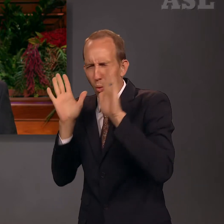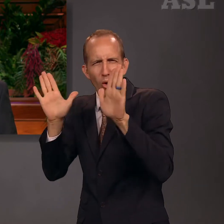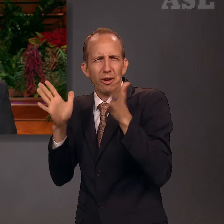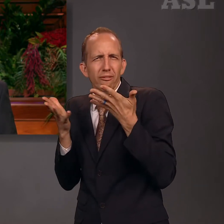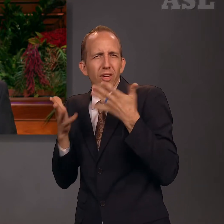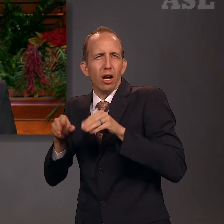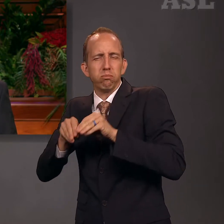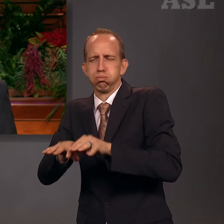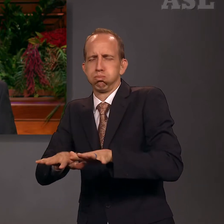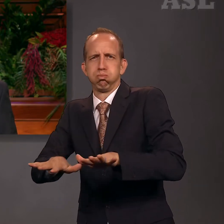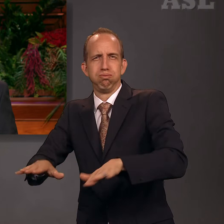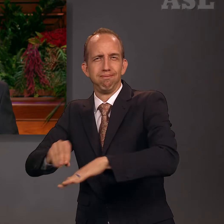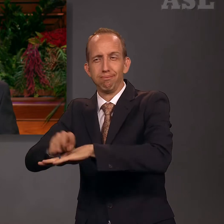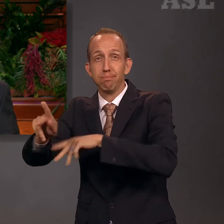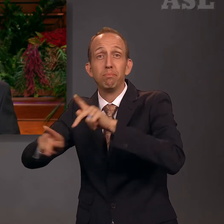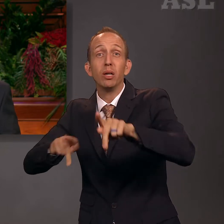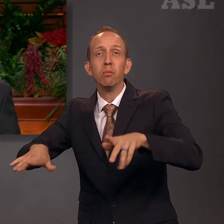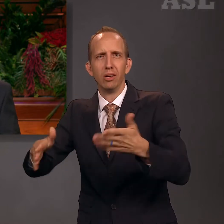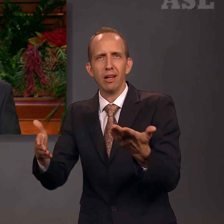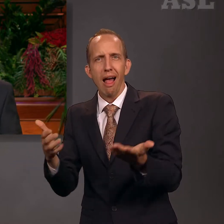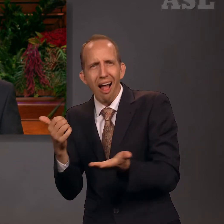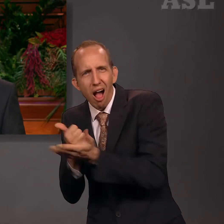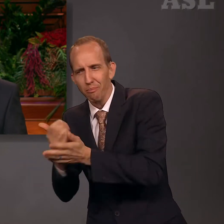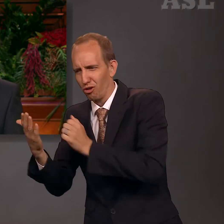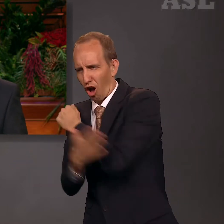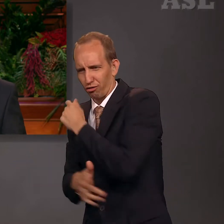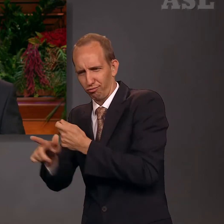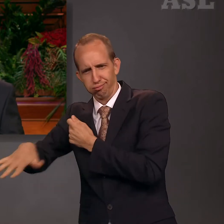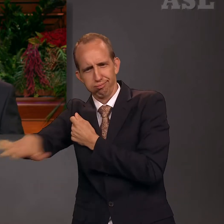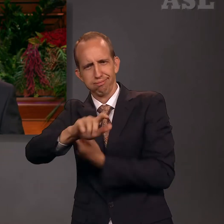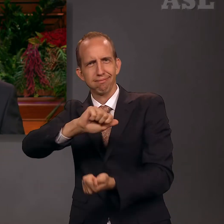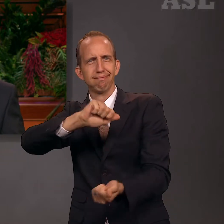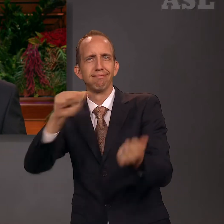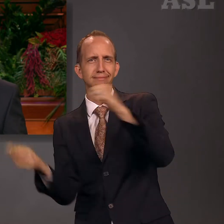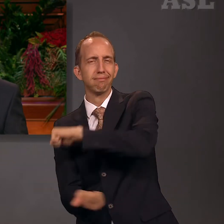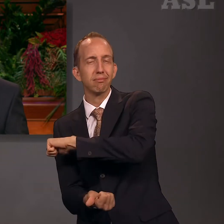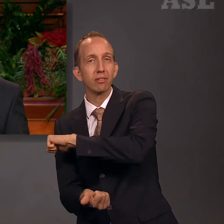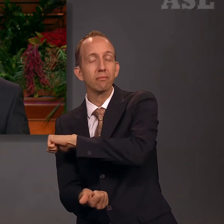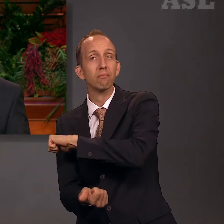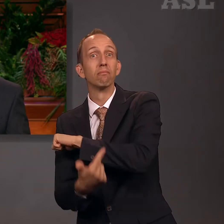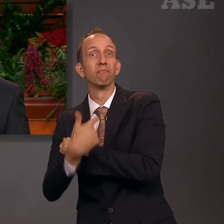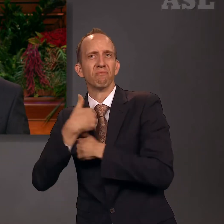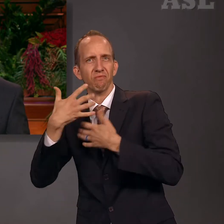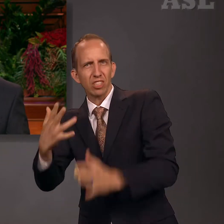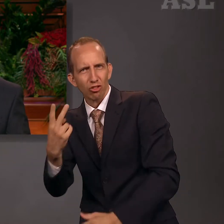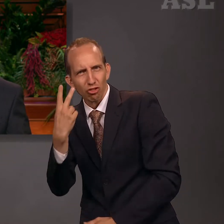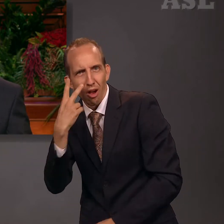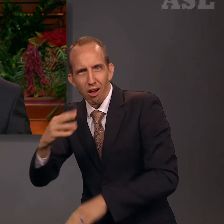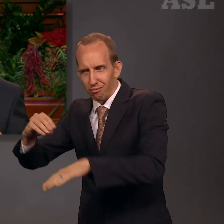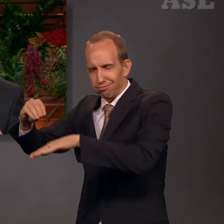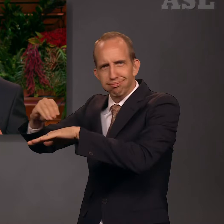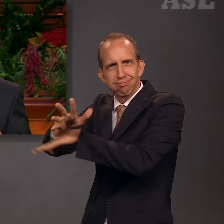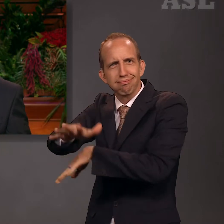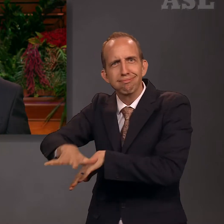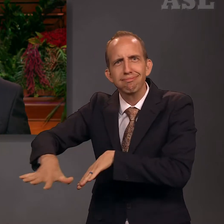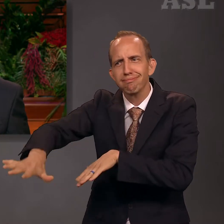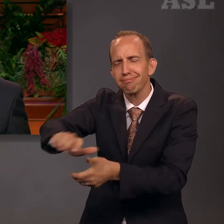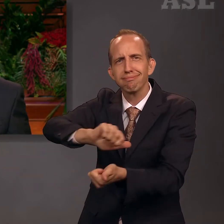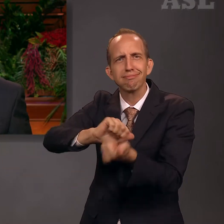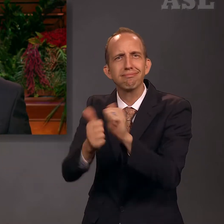to the country and its people. I am a living witness of this. I was six years old when my